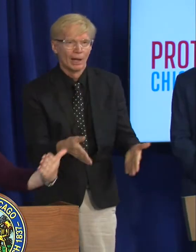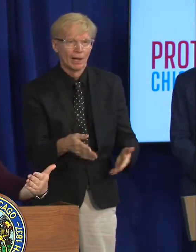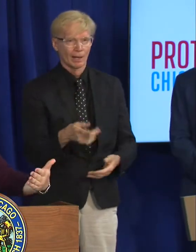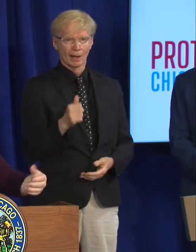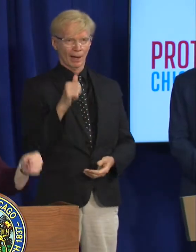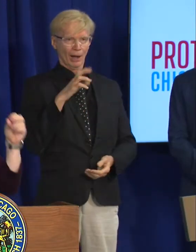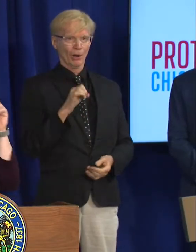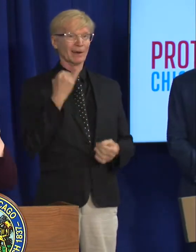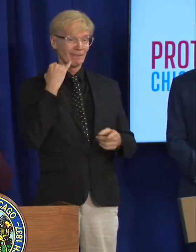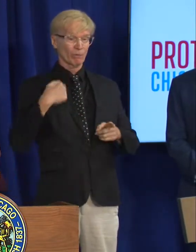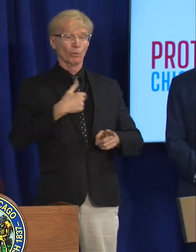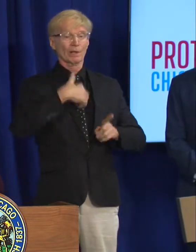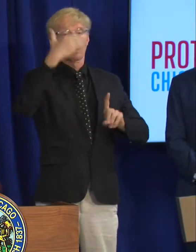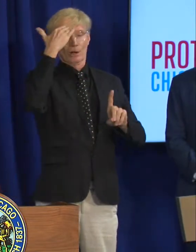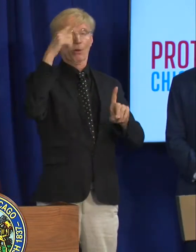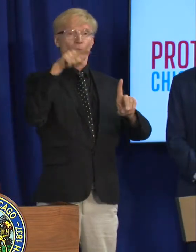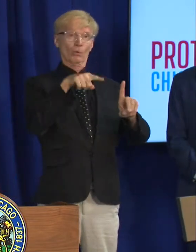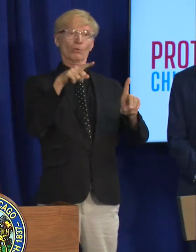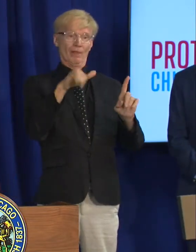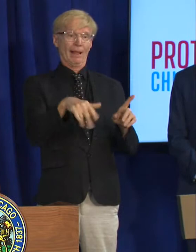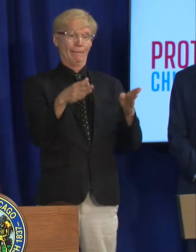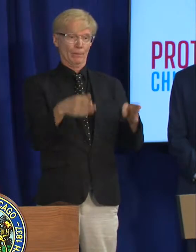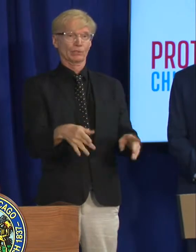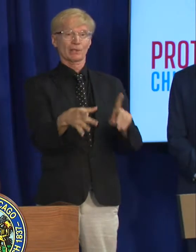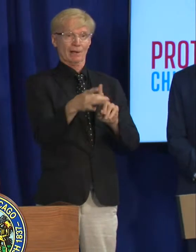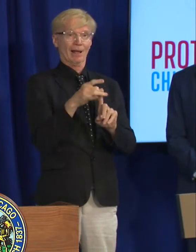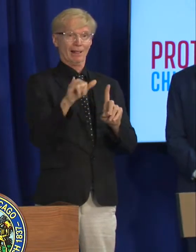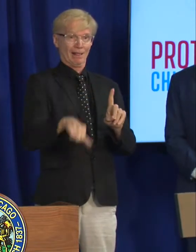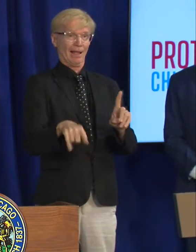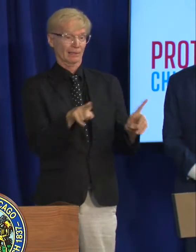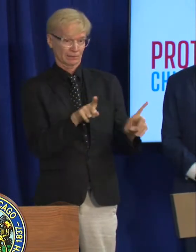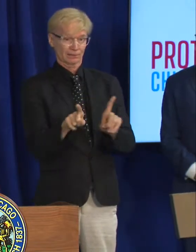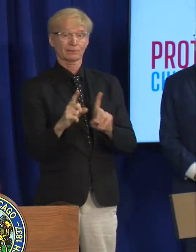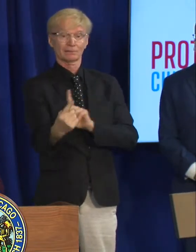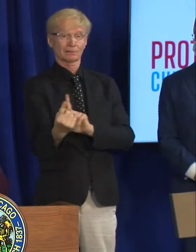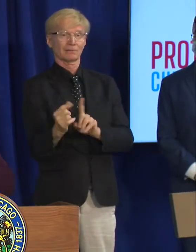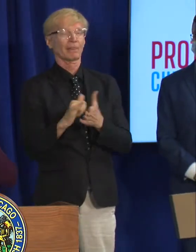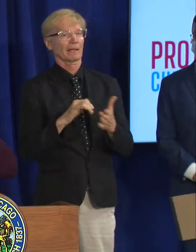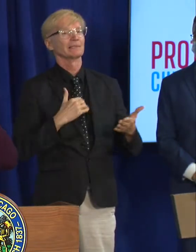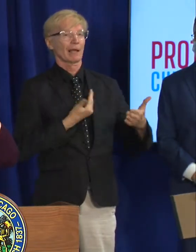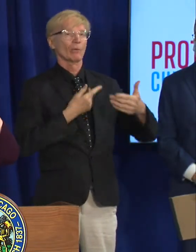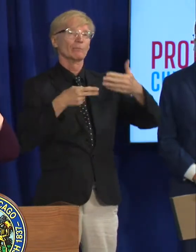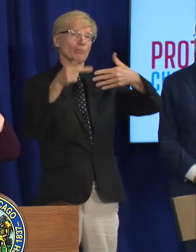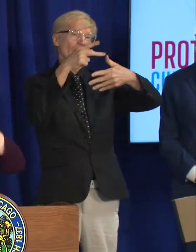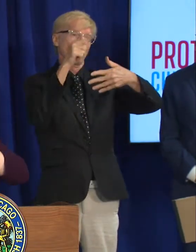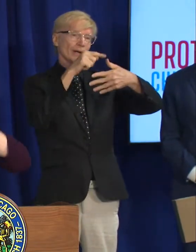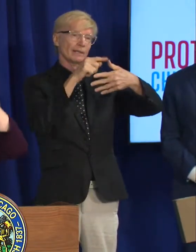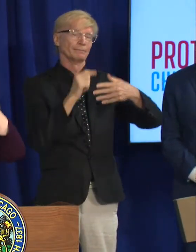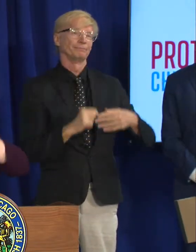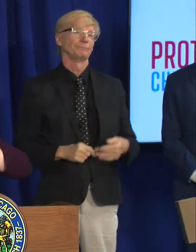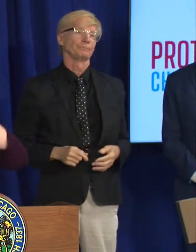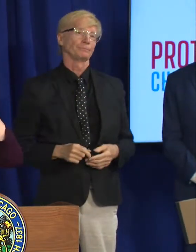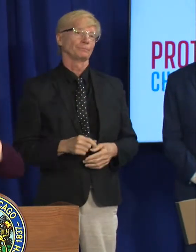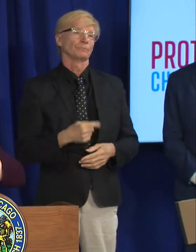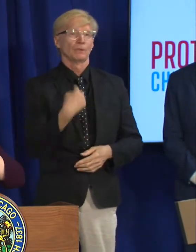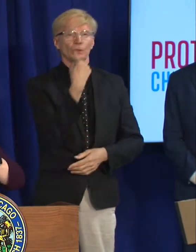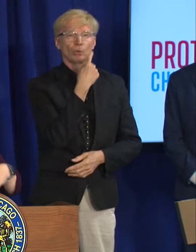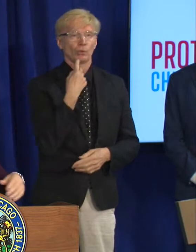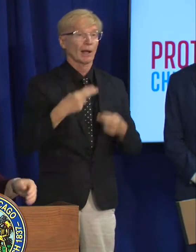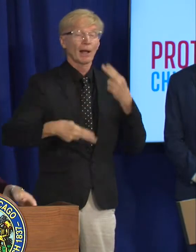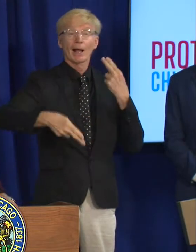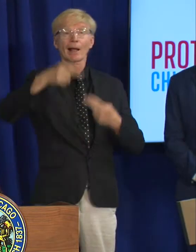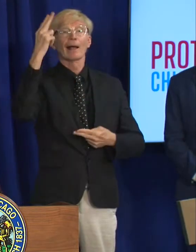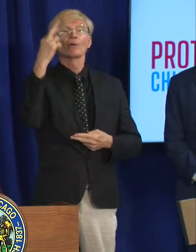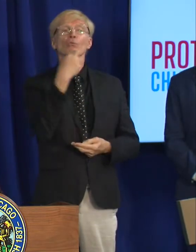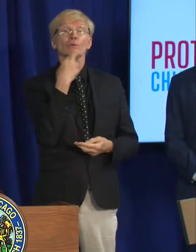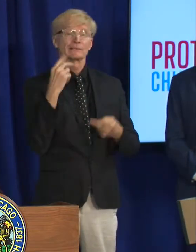known contact that's our top priority our second priority then are the those at the highest risk